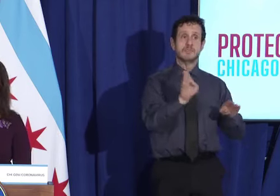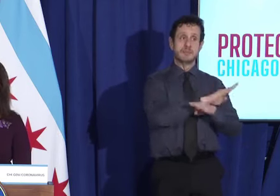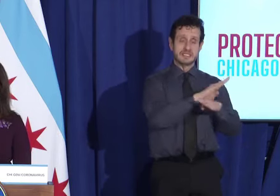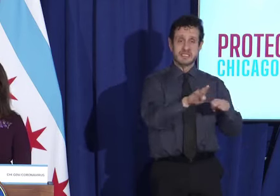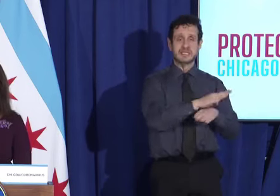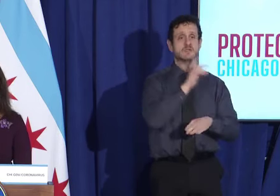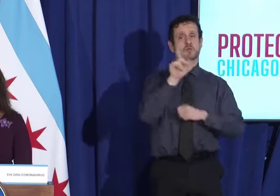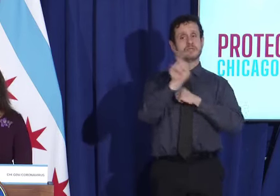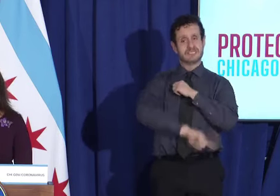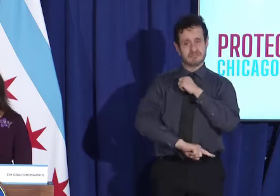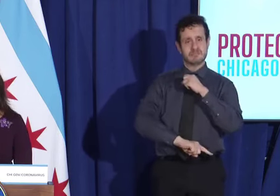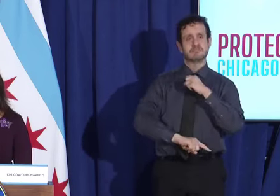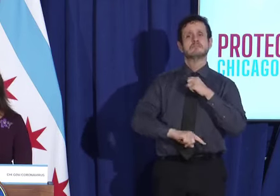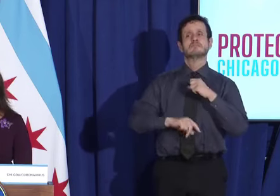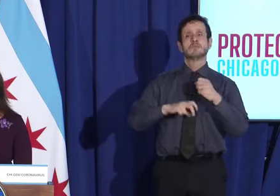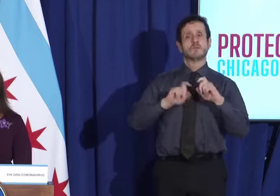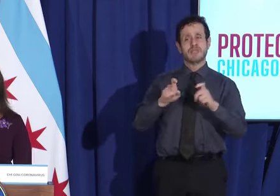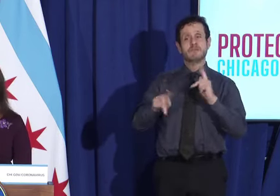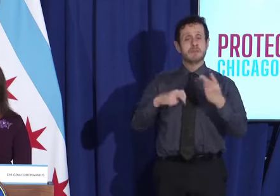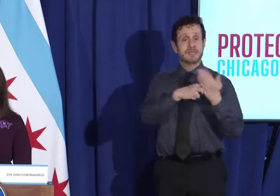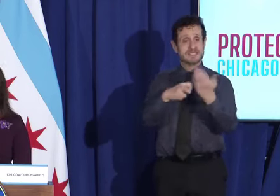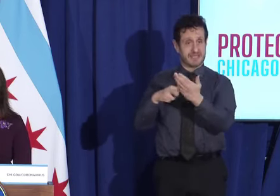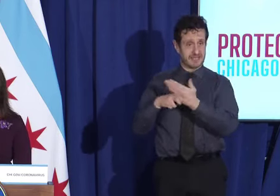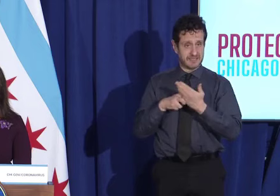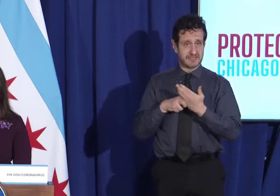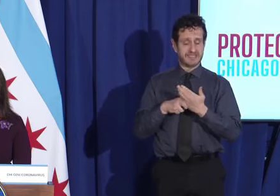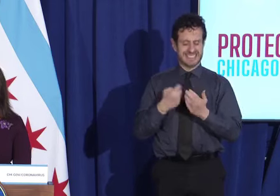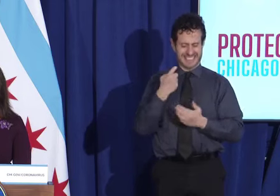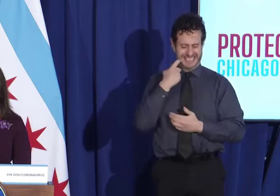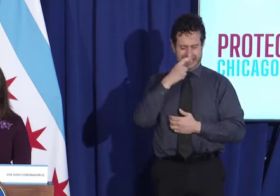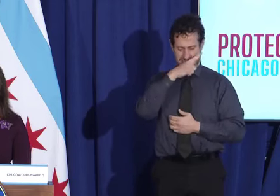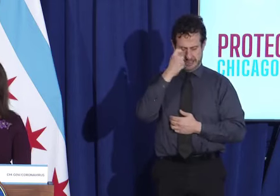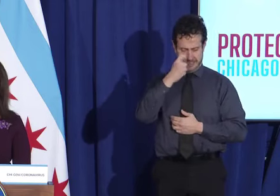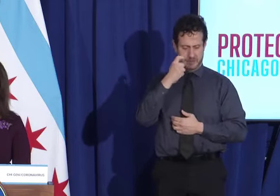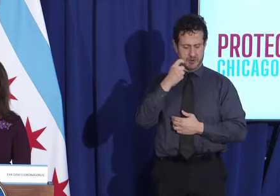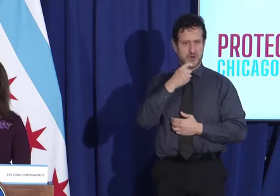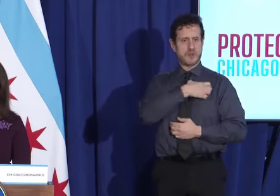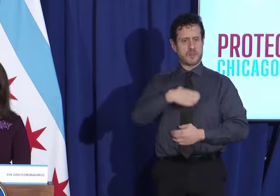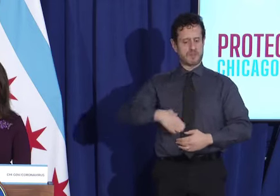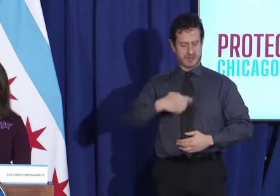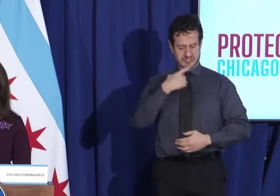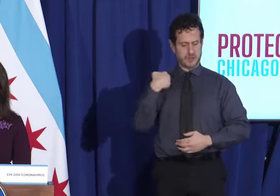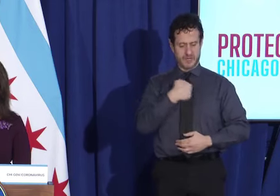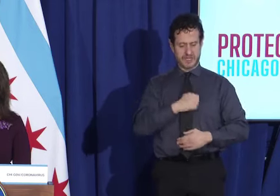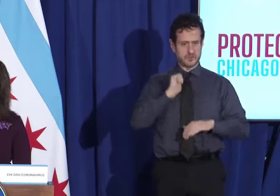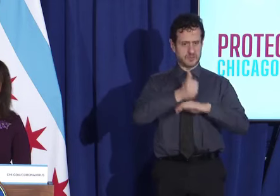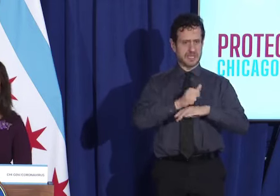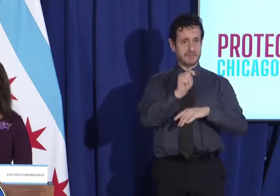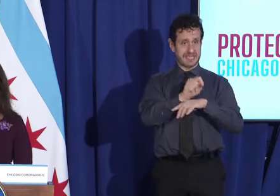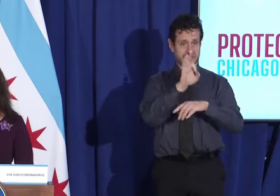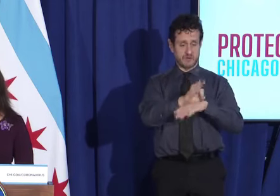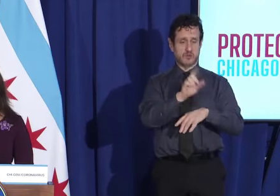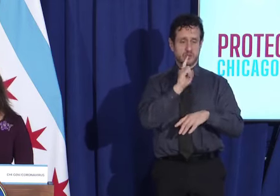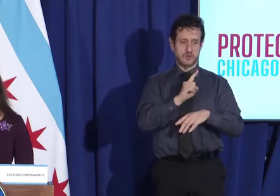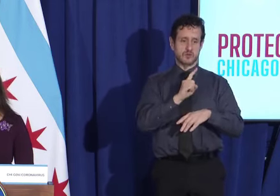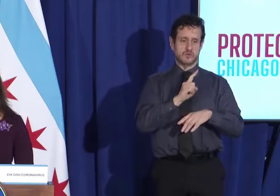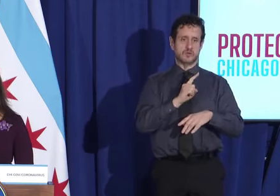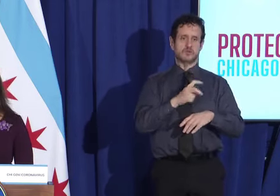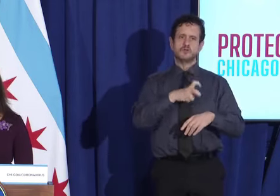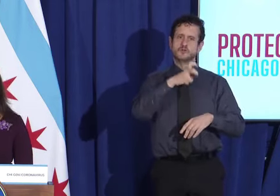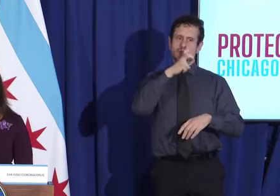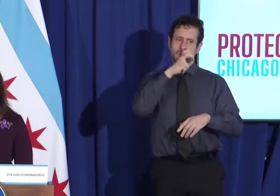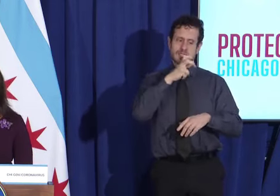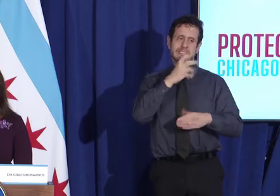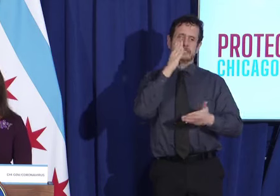Early in the summer, under the direction of the mayor, we created a task force to crack down on parties because parties actually started back